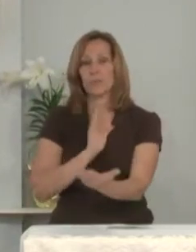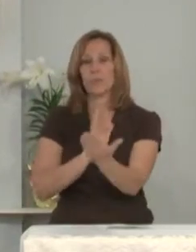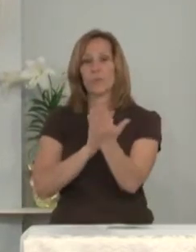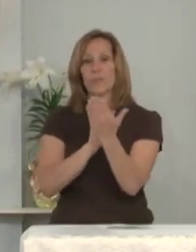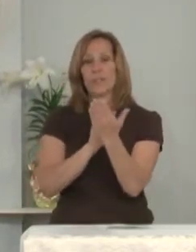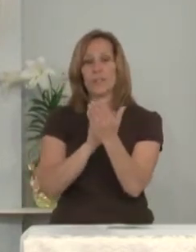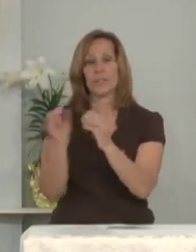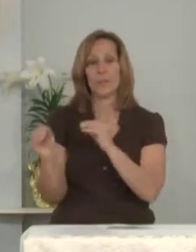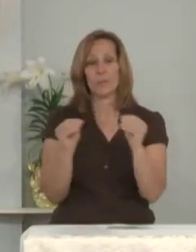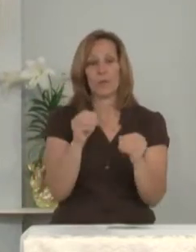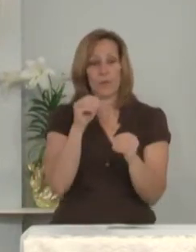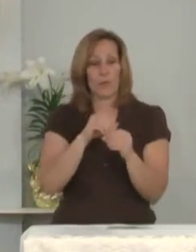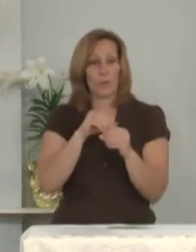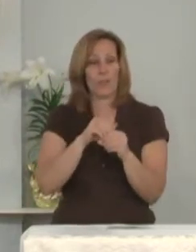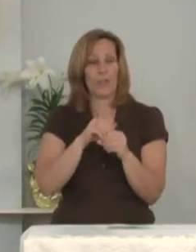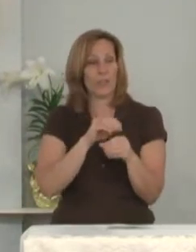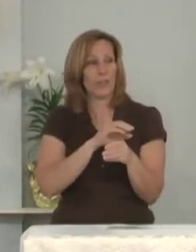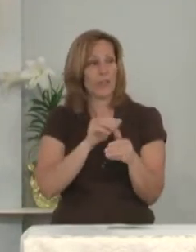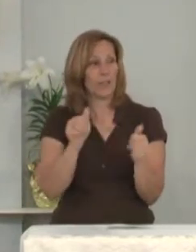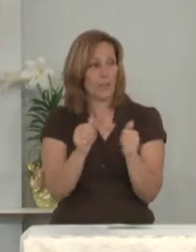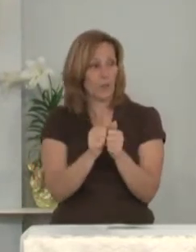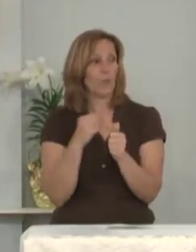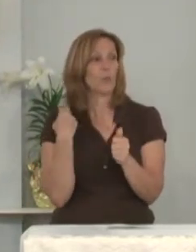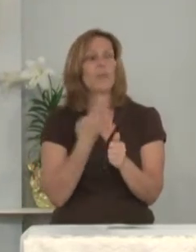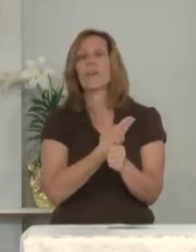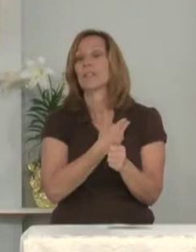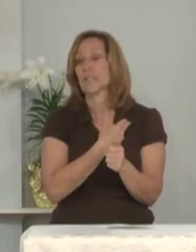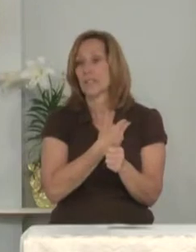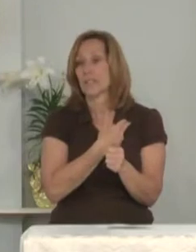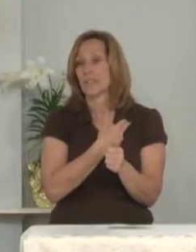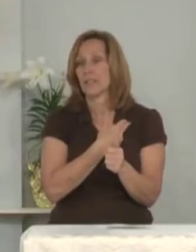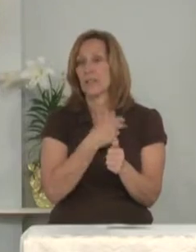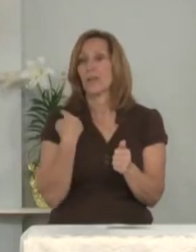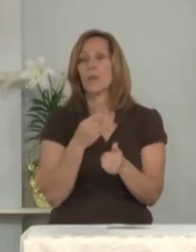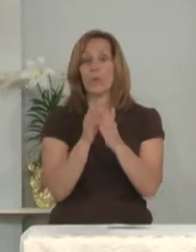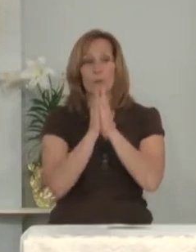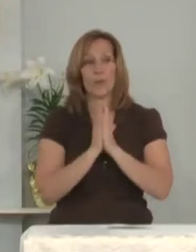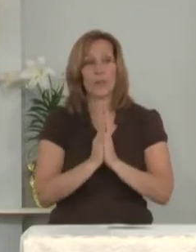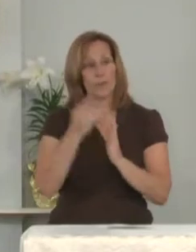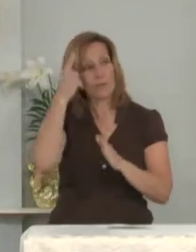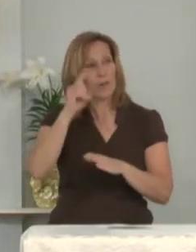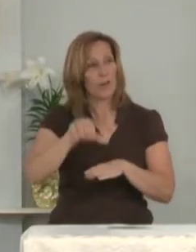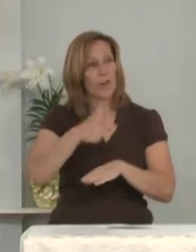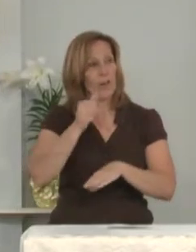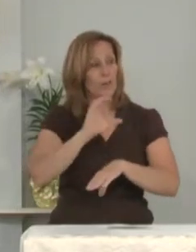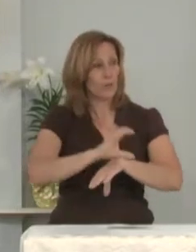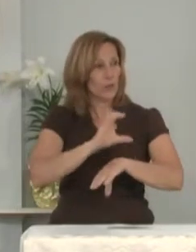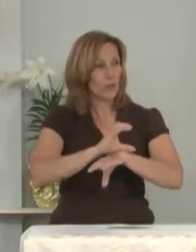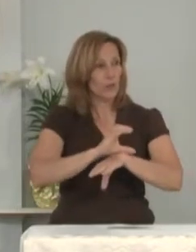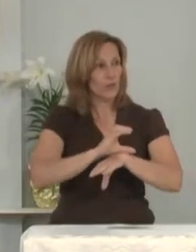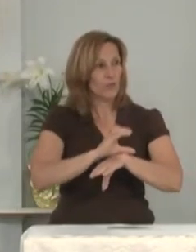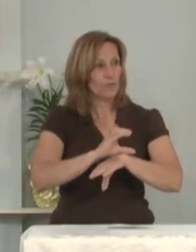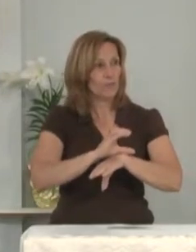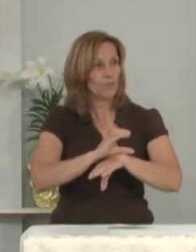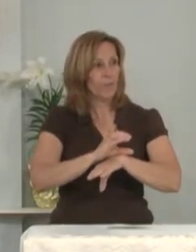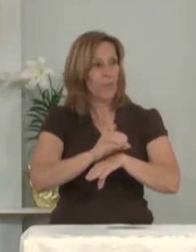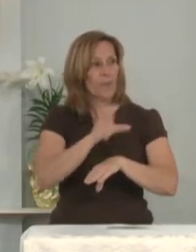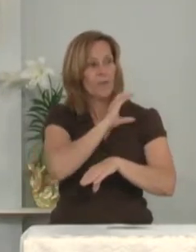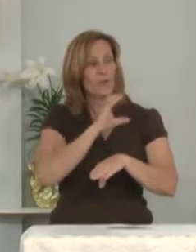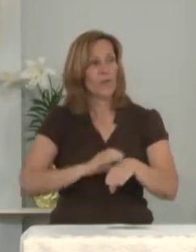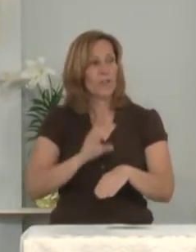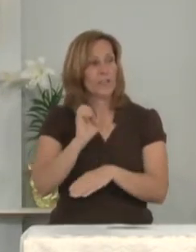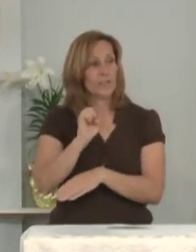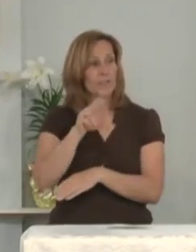moving within and among us. We pray for our covenant congregation, Christ